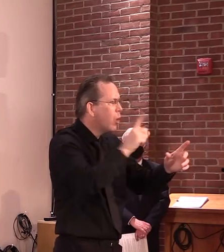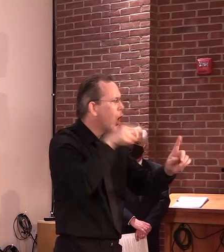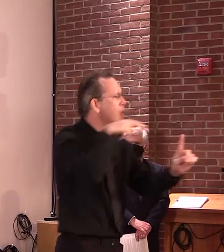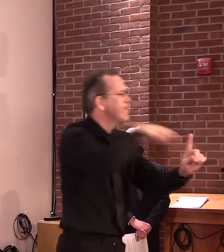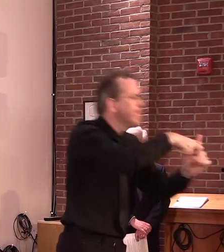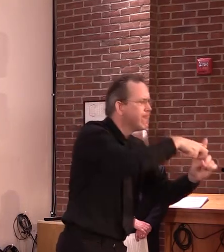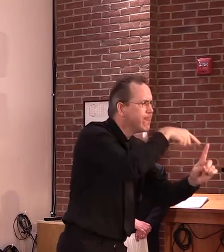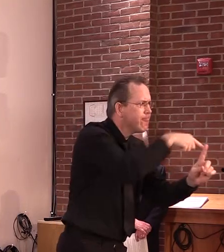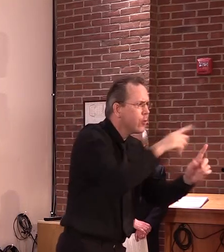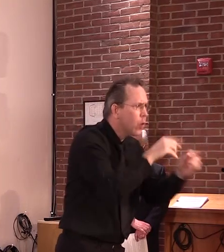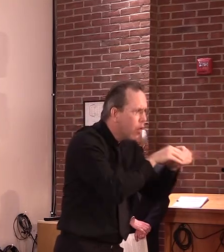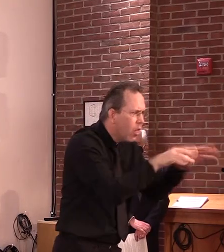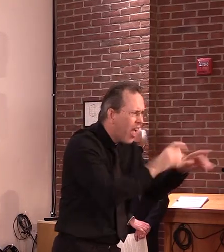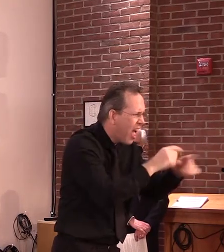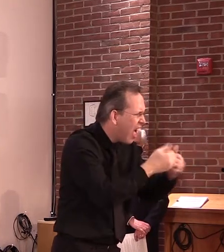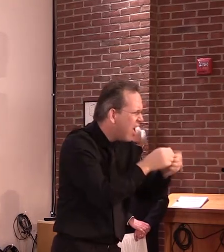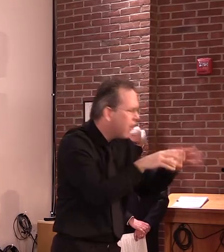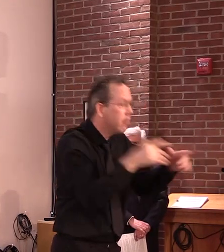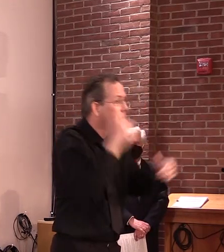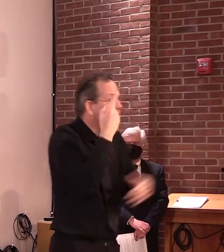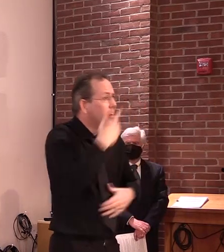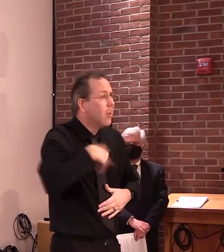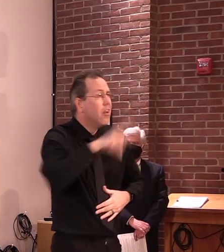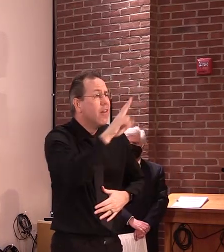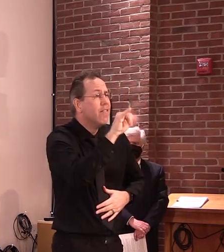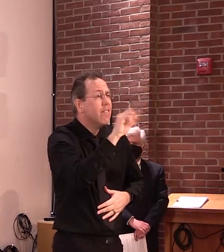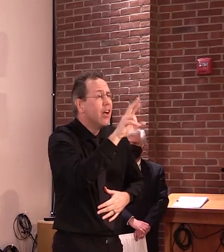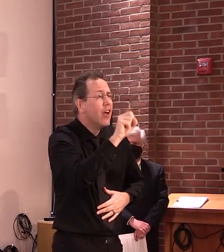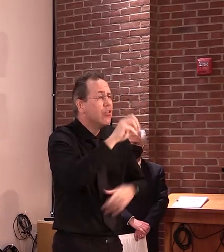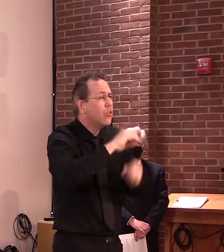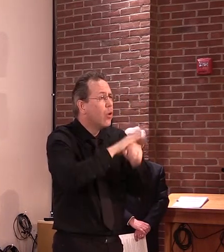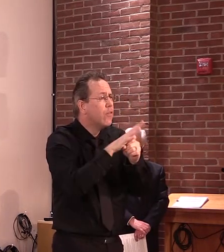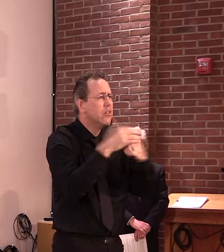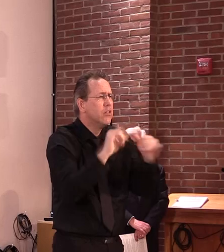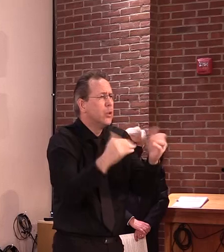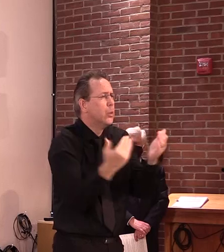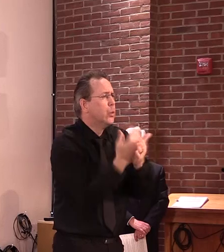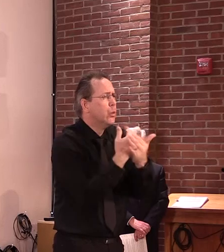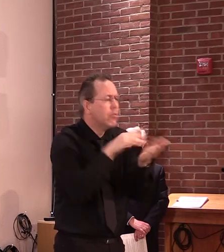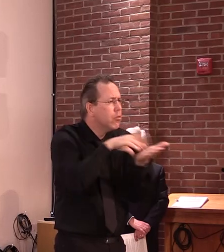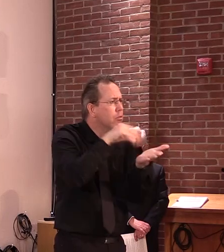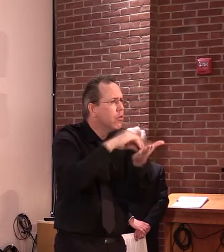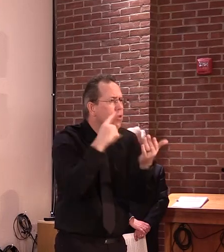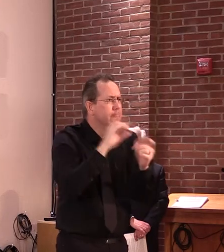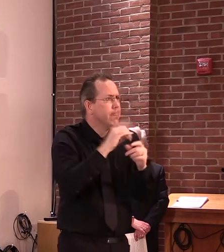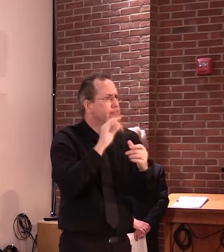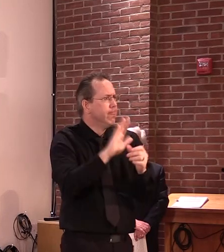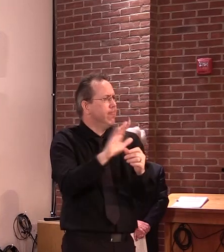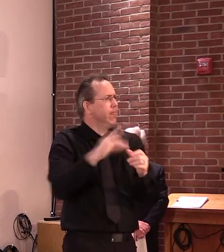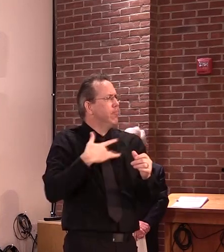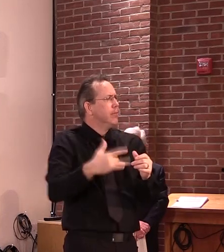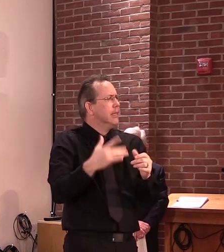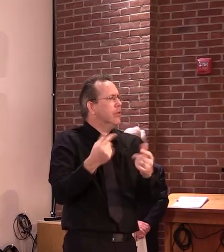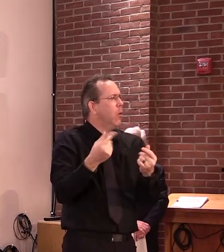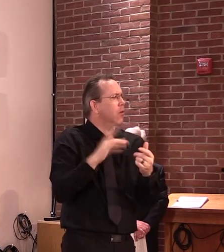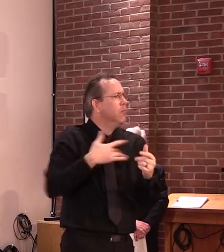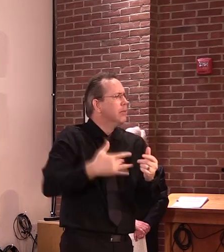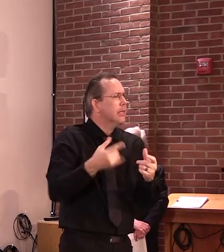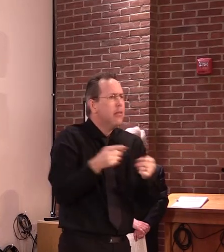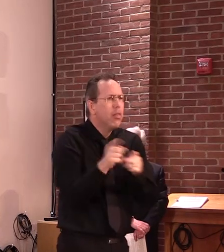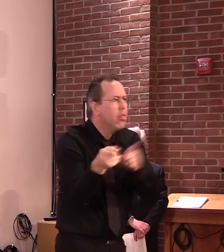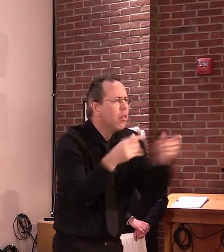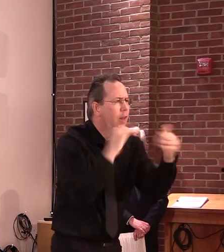of the virus in our state. We expect there are many more people who are infected than the 900